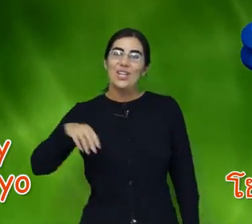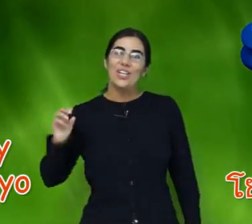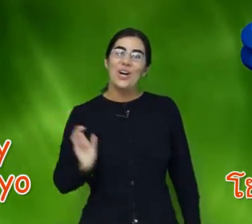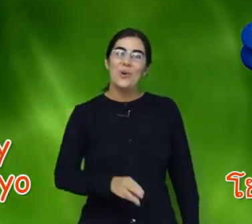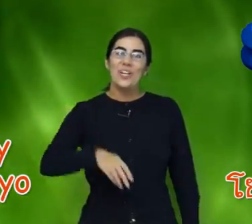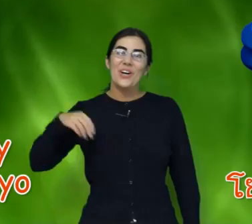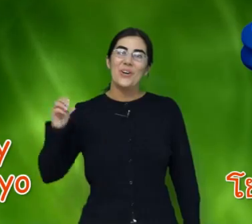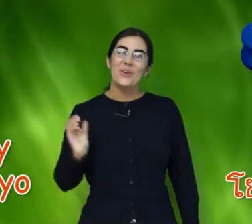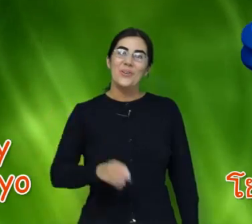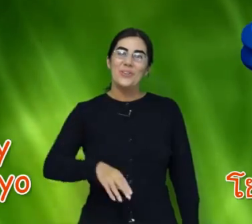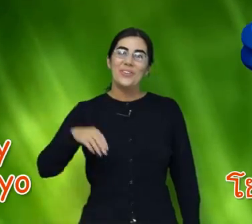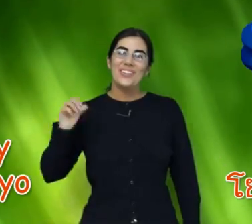X. X. X.